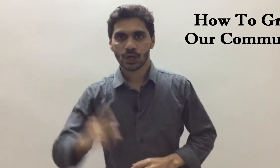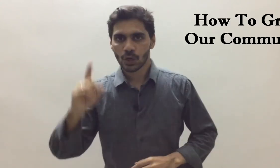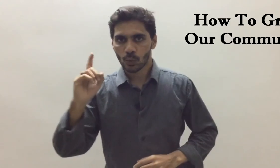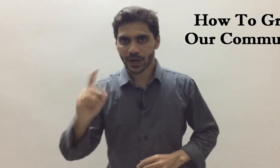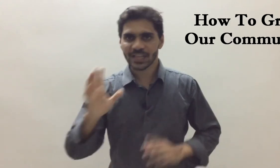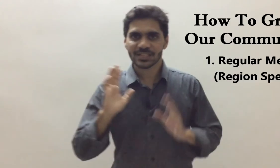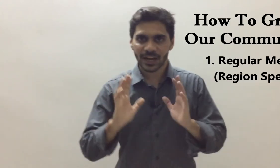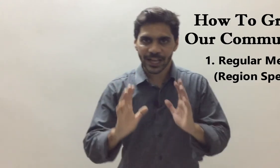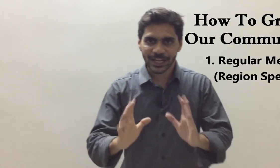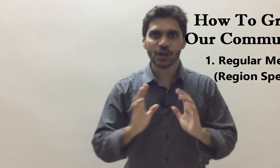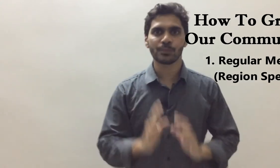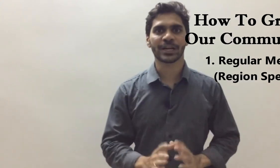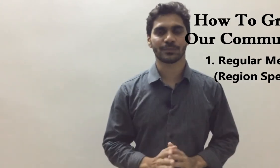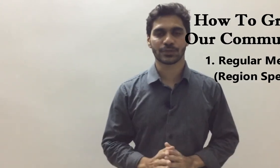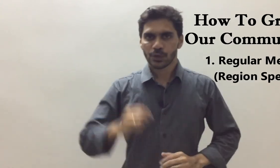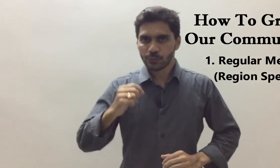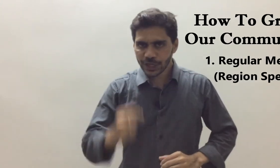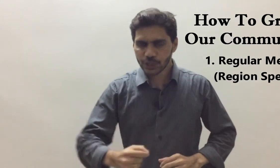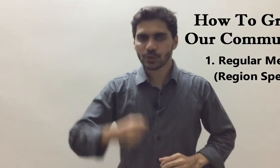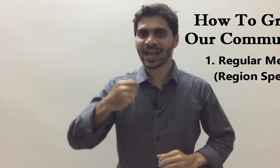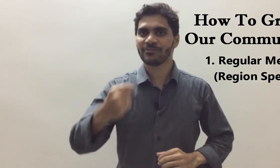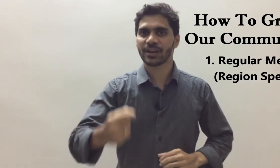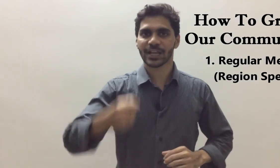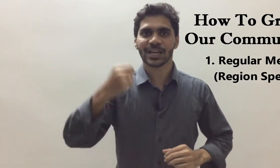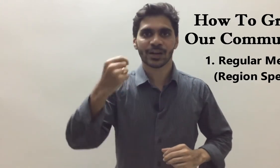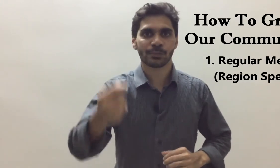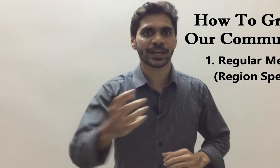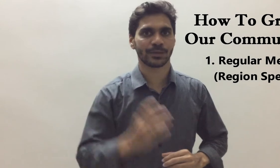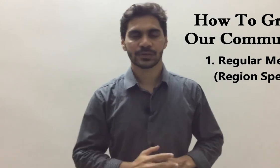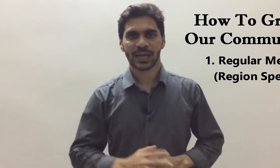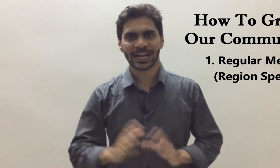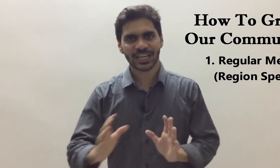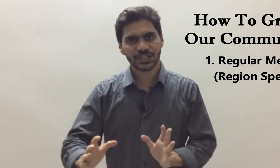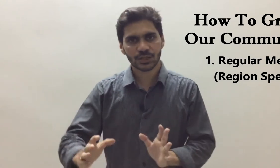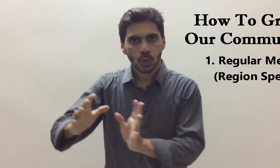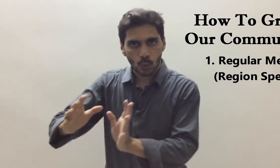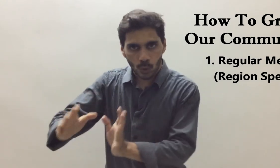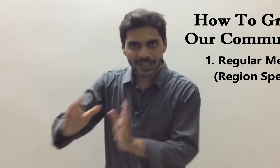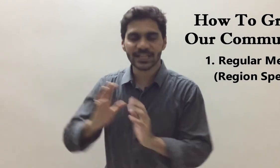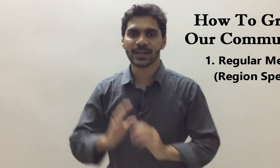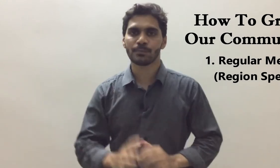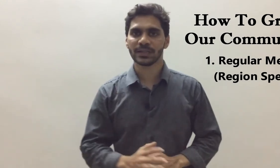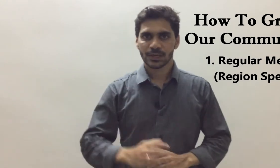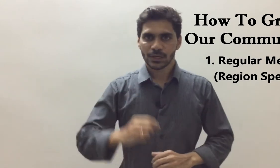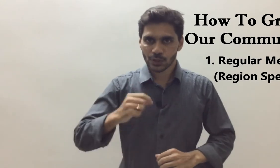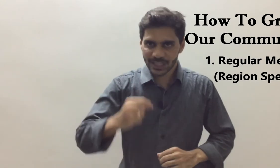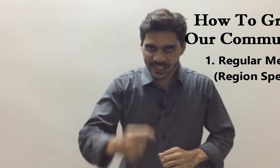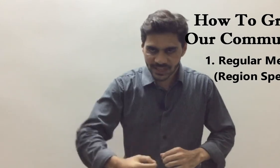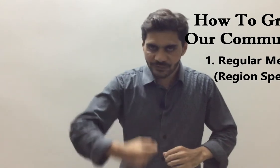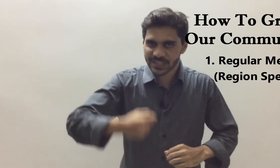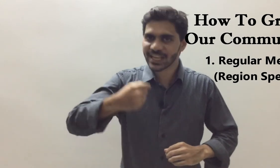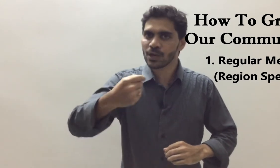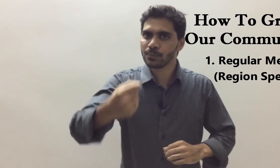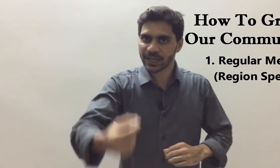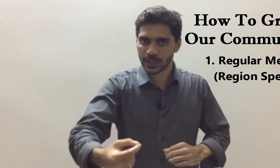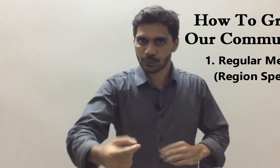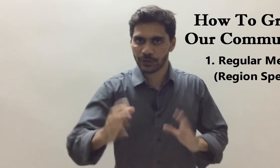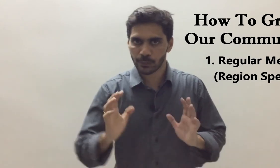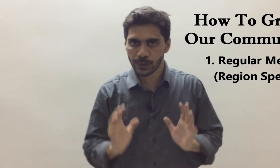One is regular meetups. We should have a regular meetups at least once in a month. So this is a physical meetup where people